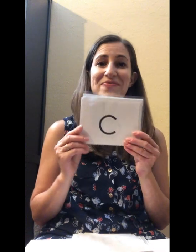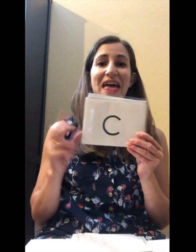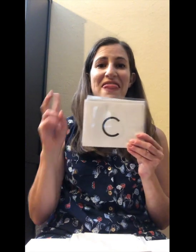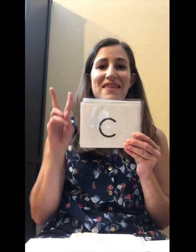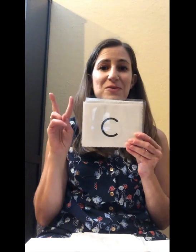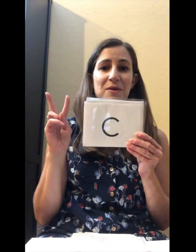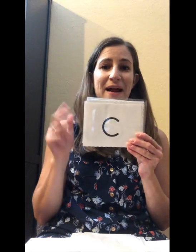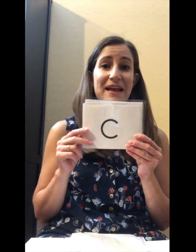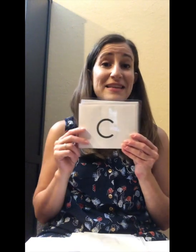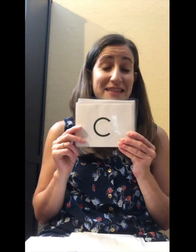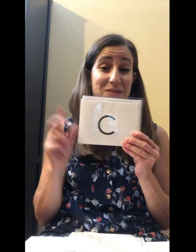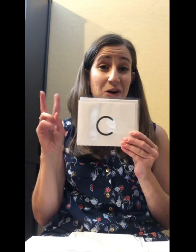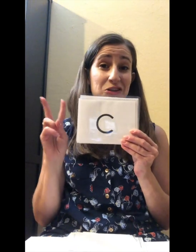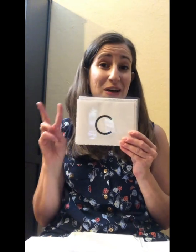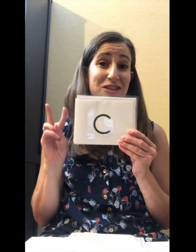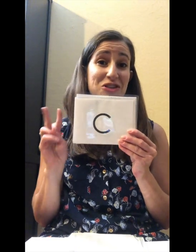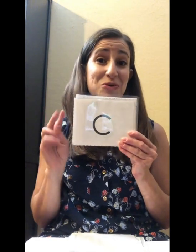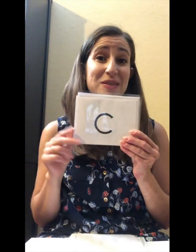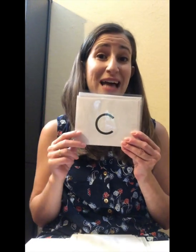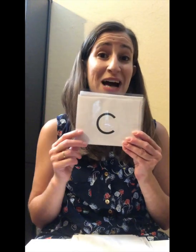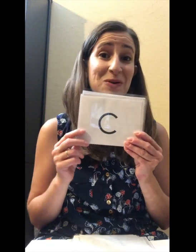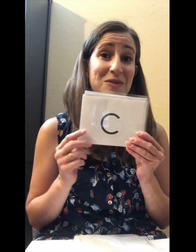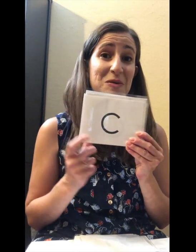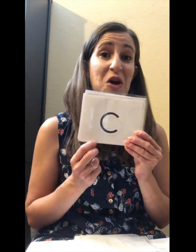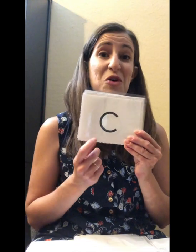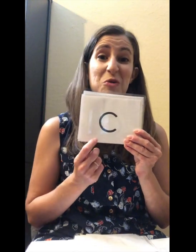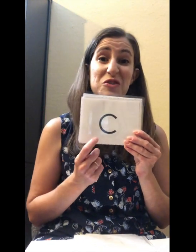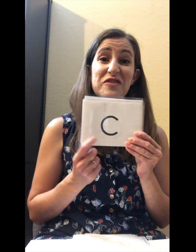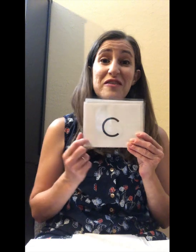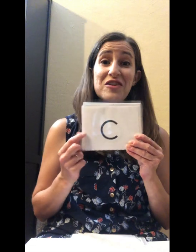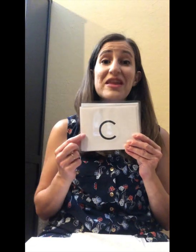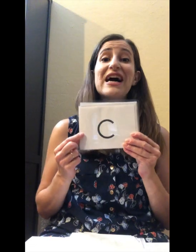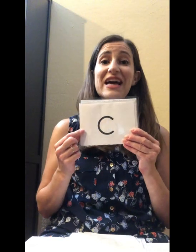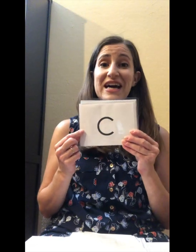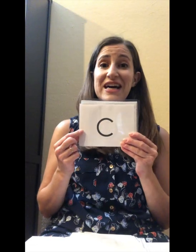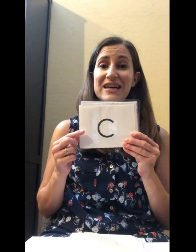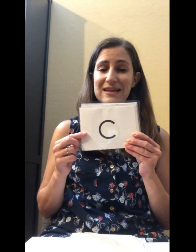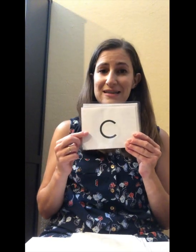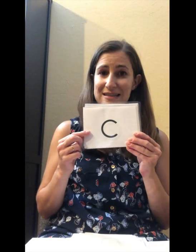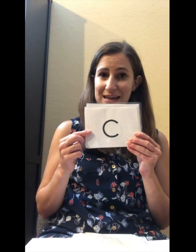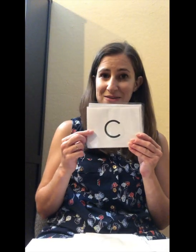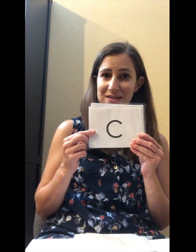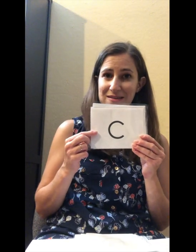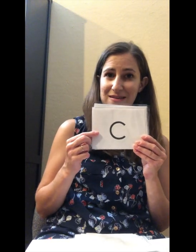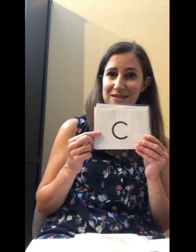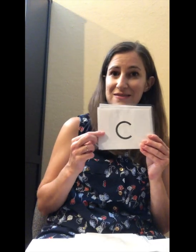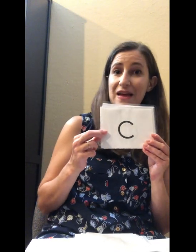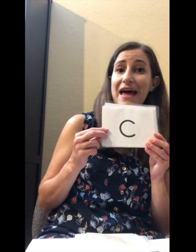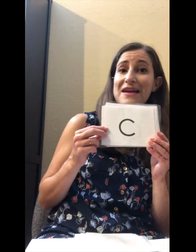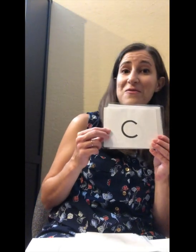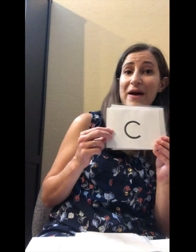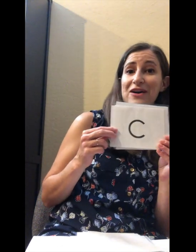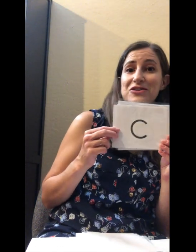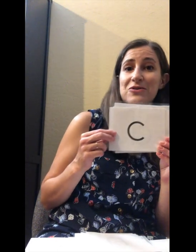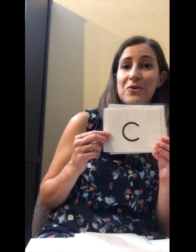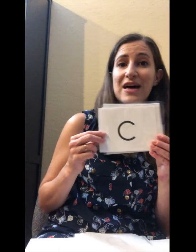This one also has two sounds. Most of you have learned the K sound. You might also know the